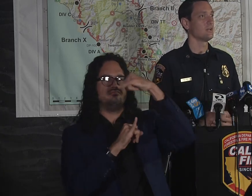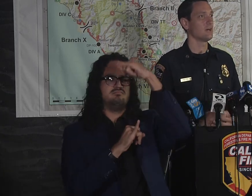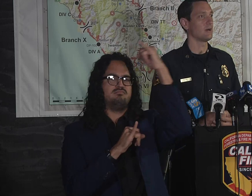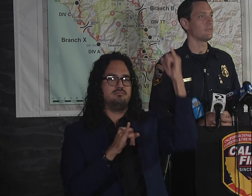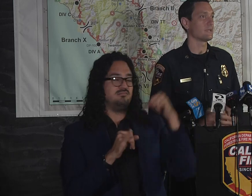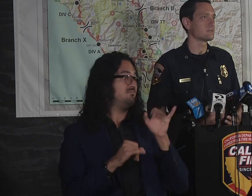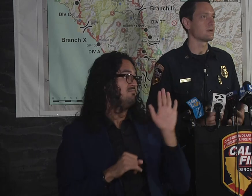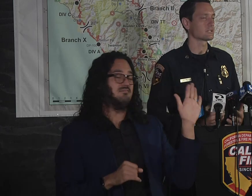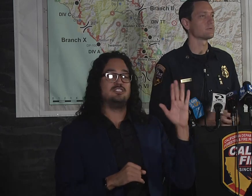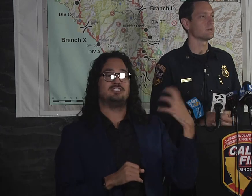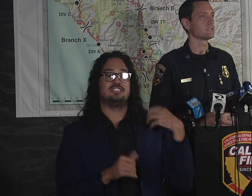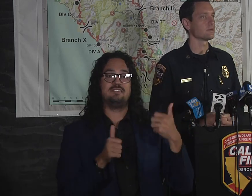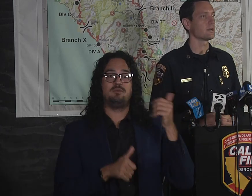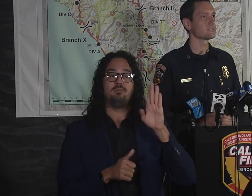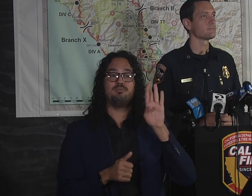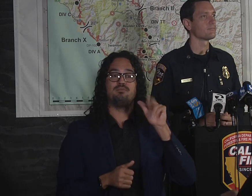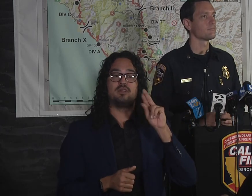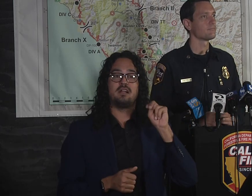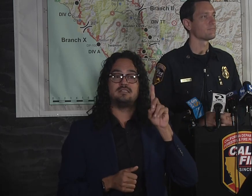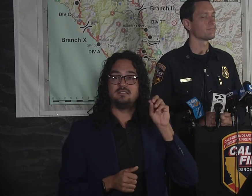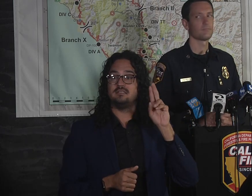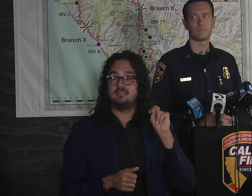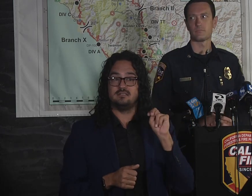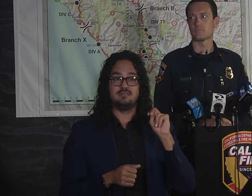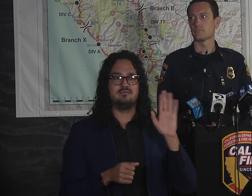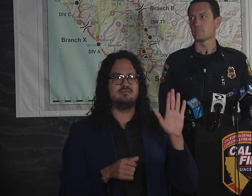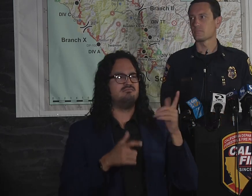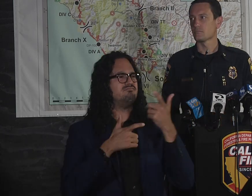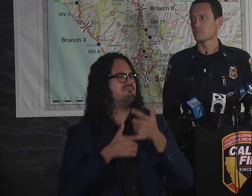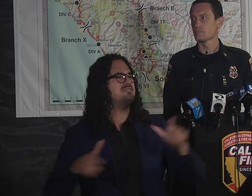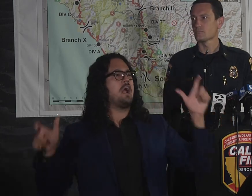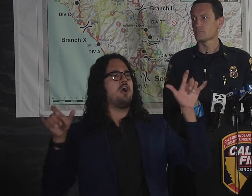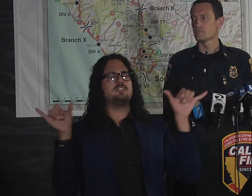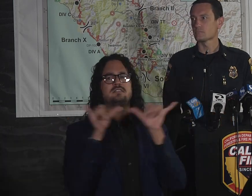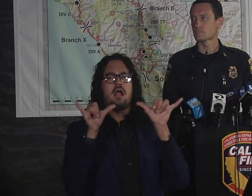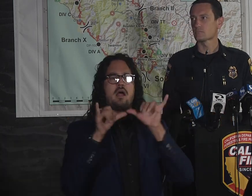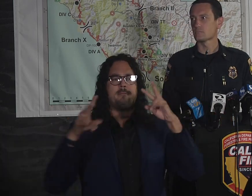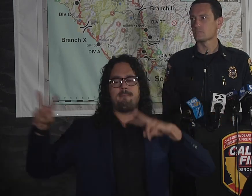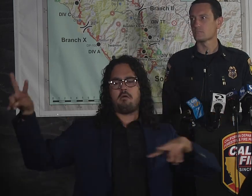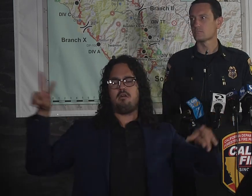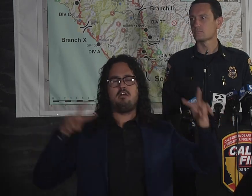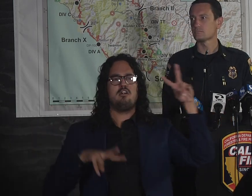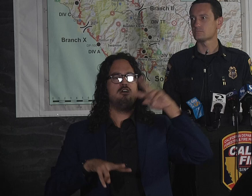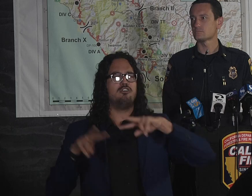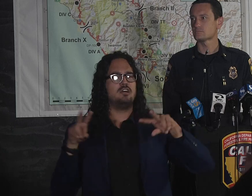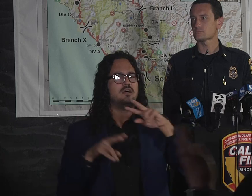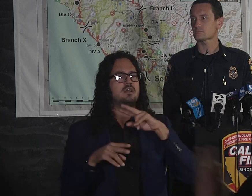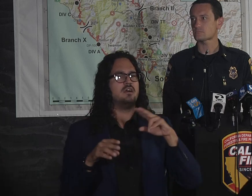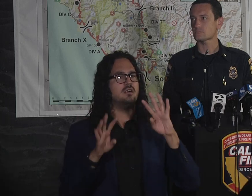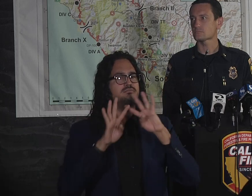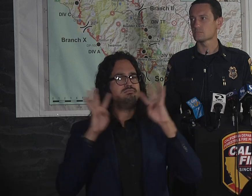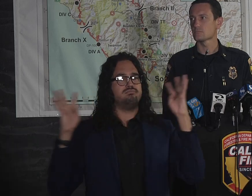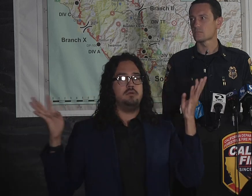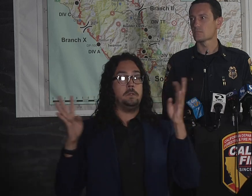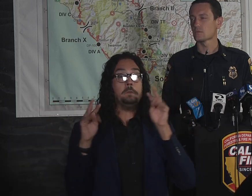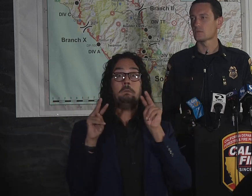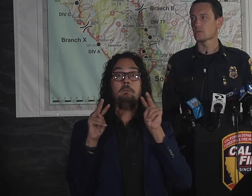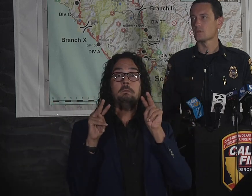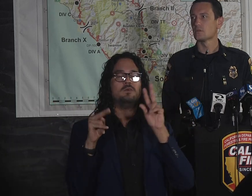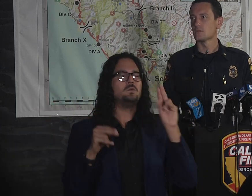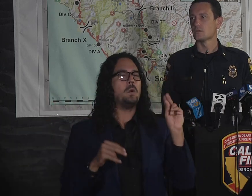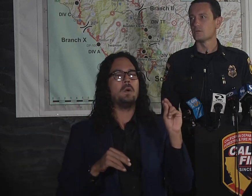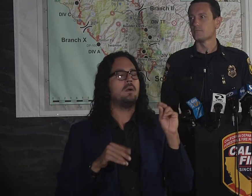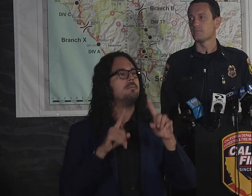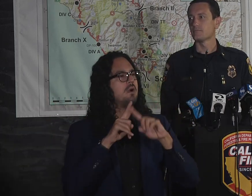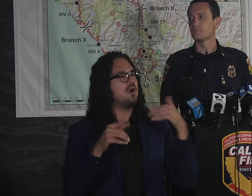scale and that's their expertise. yes. Thank you. Jonathan, is there any help for the San Lorenzo Valley Water District yet?